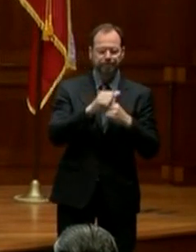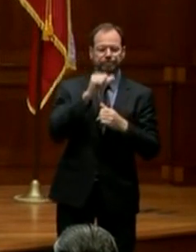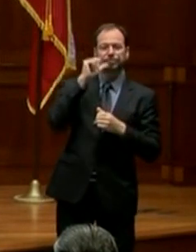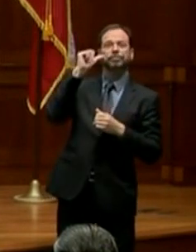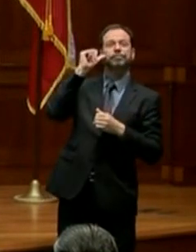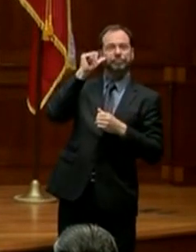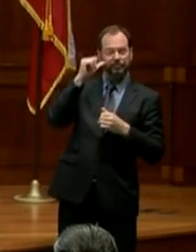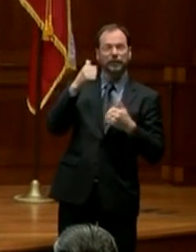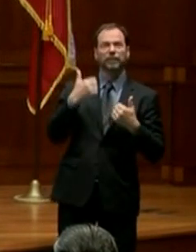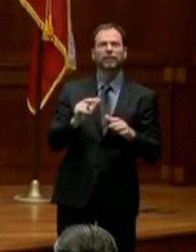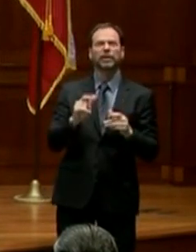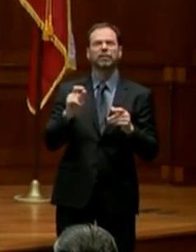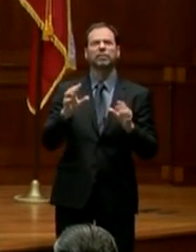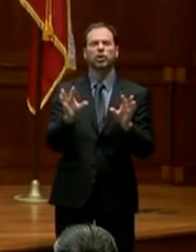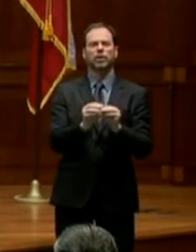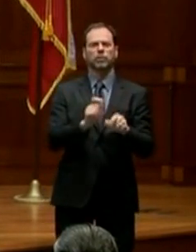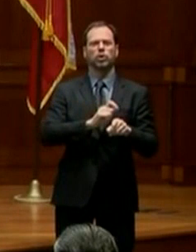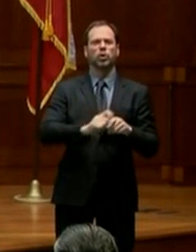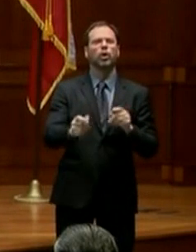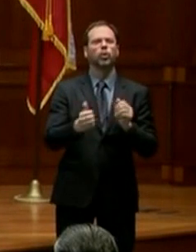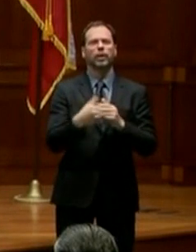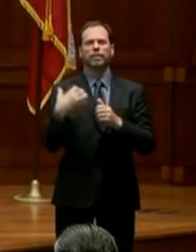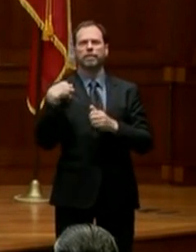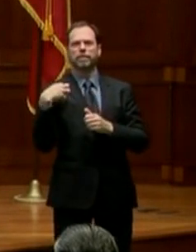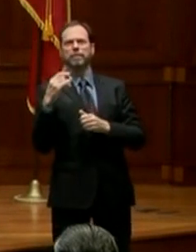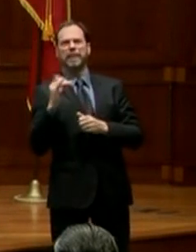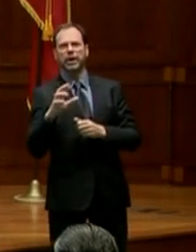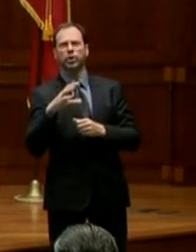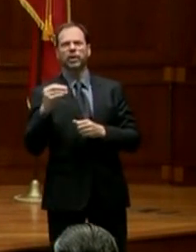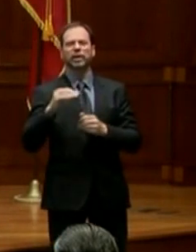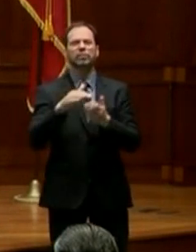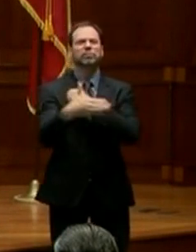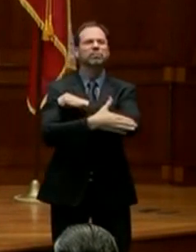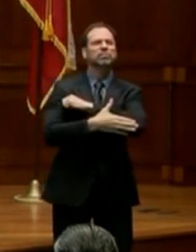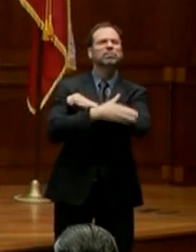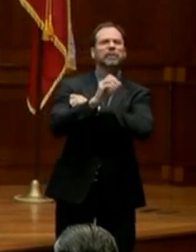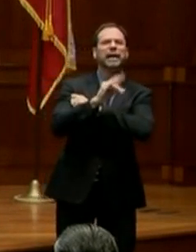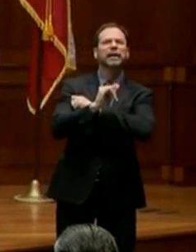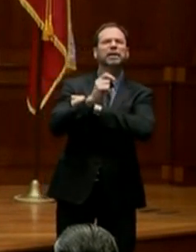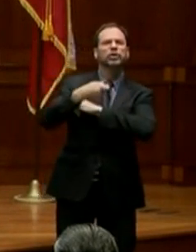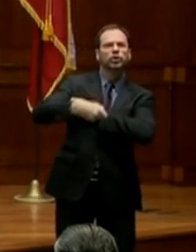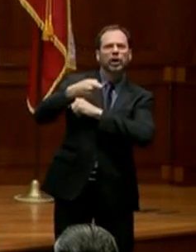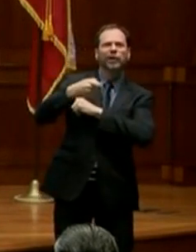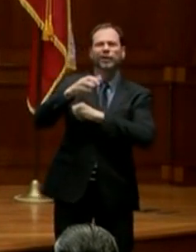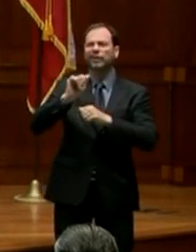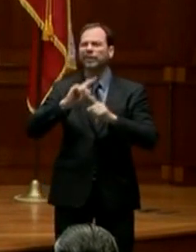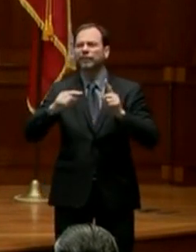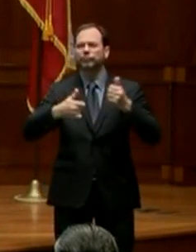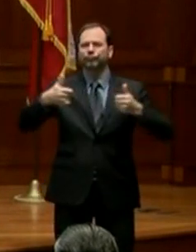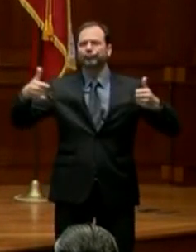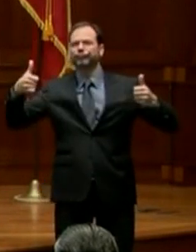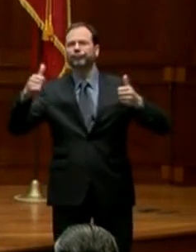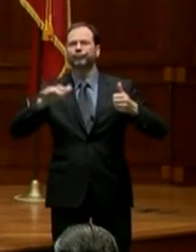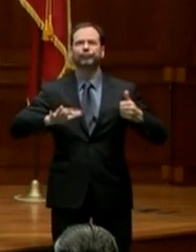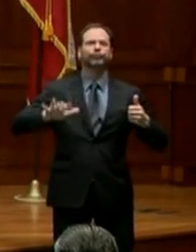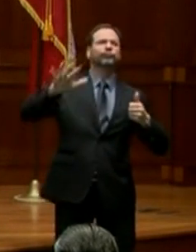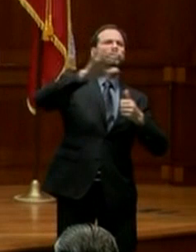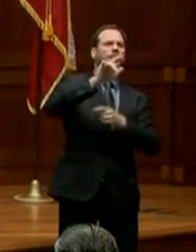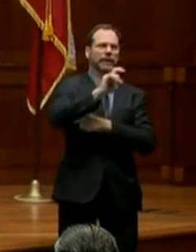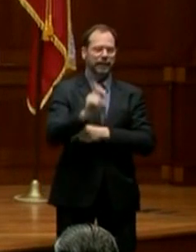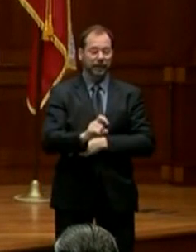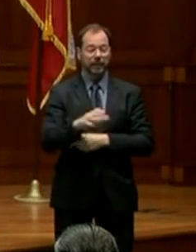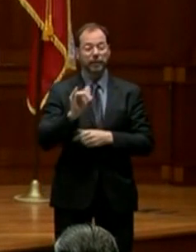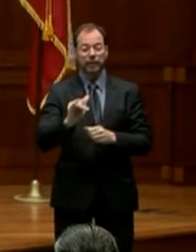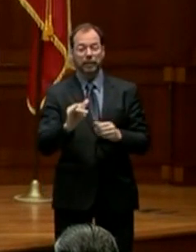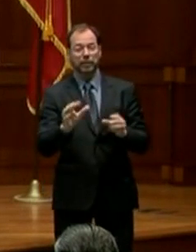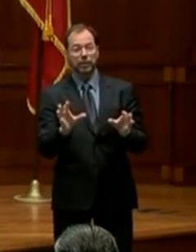have a conference call with mayors and county judges as well as other local officials across the entire state of Texas. On that conference call